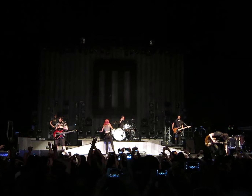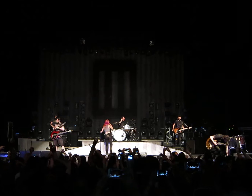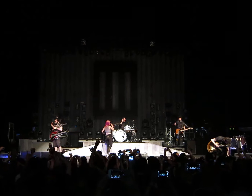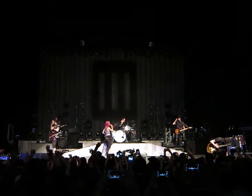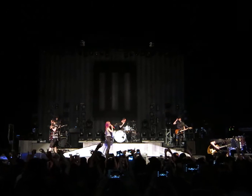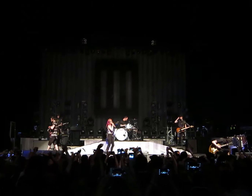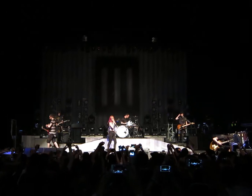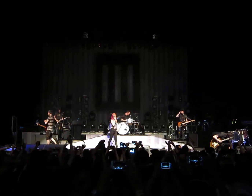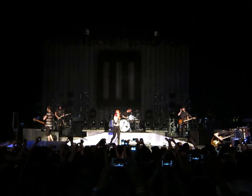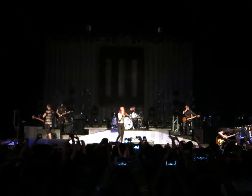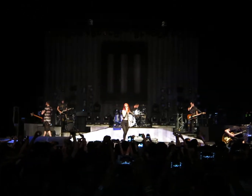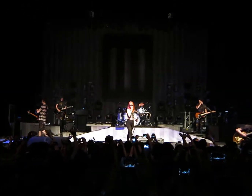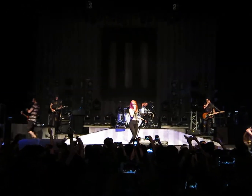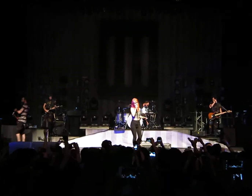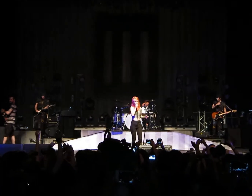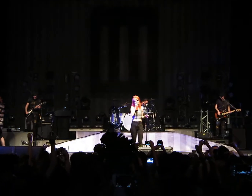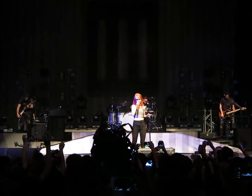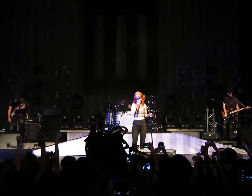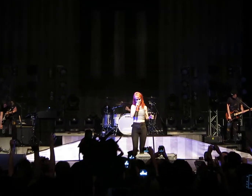Sanford, thanks for having us tonight. We're so excited to be here.